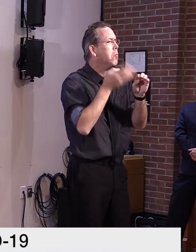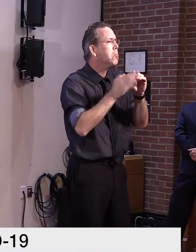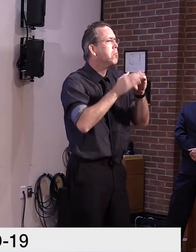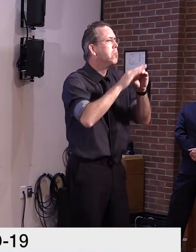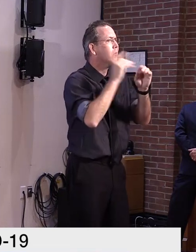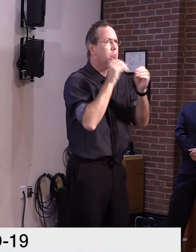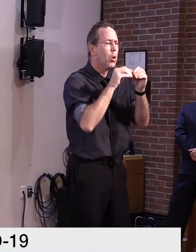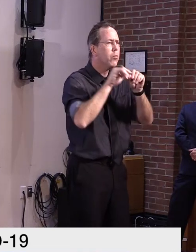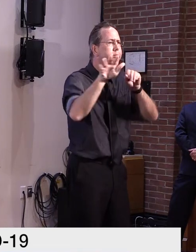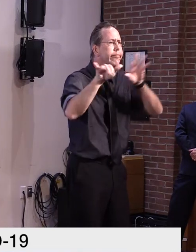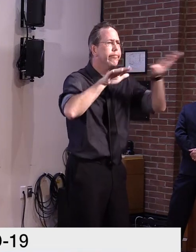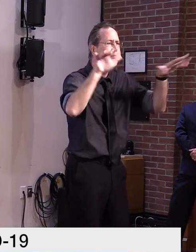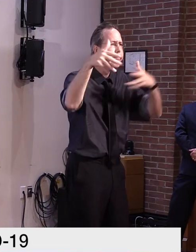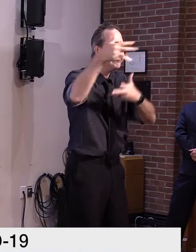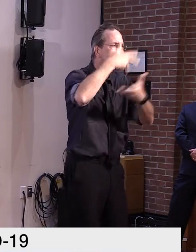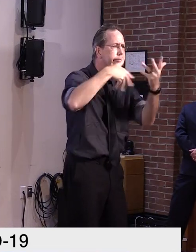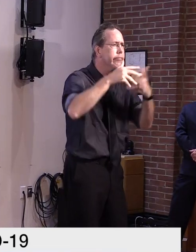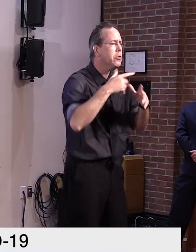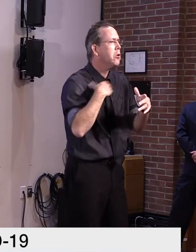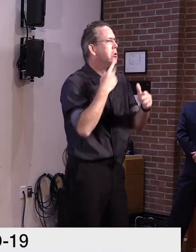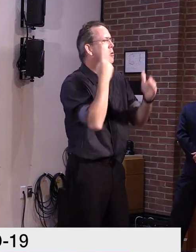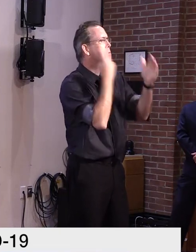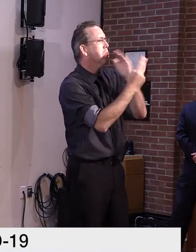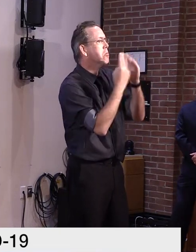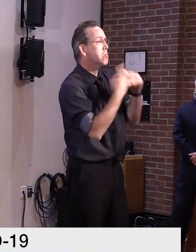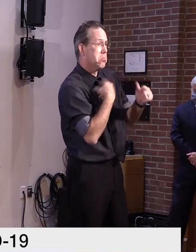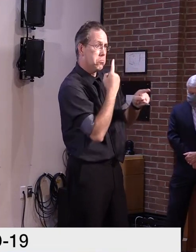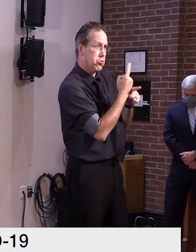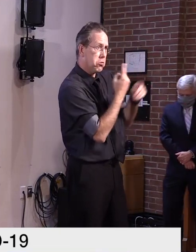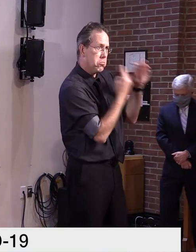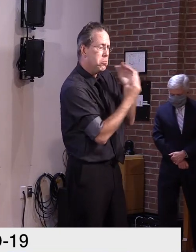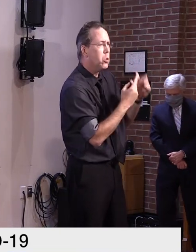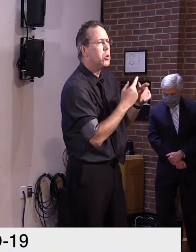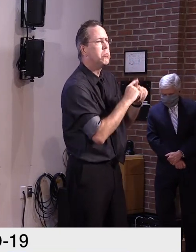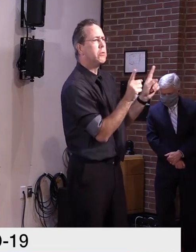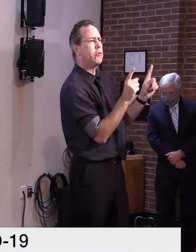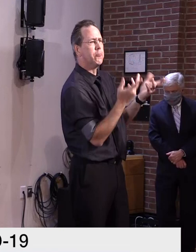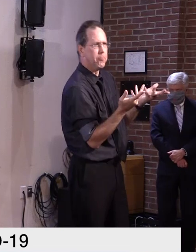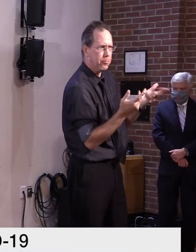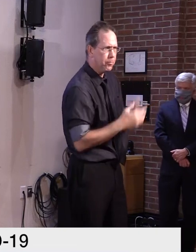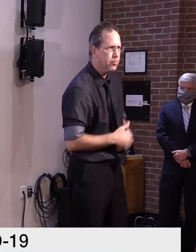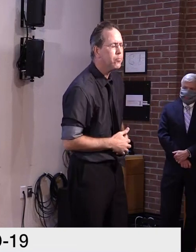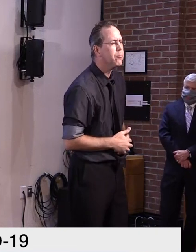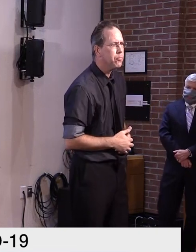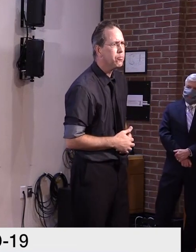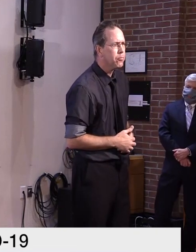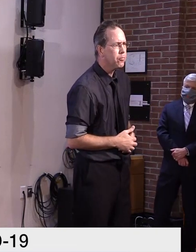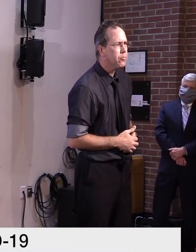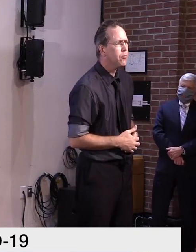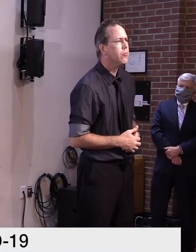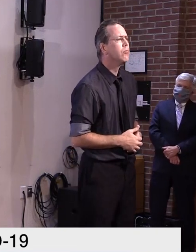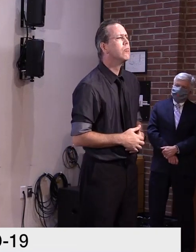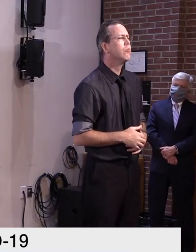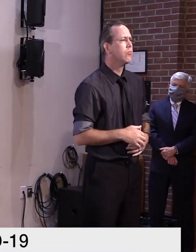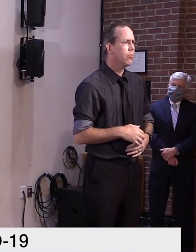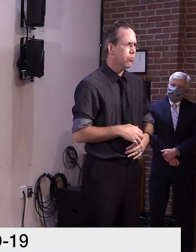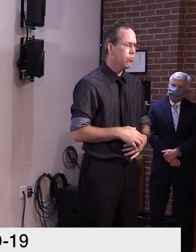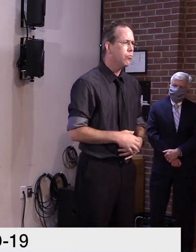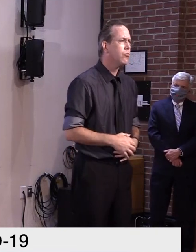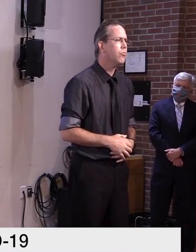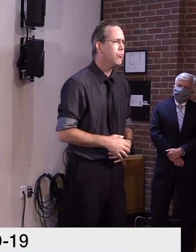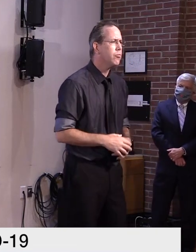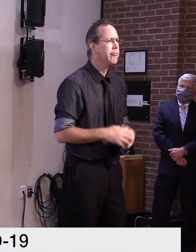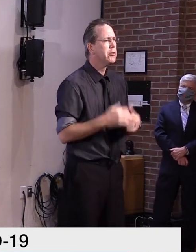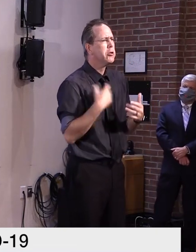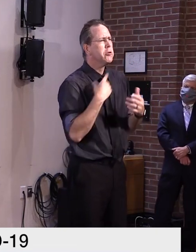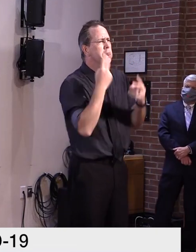projections, however, and we'll continue to watch this closely. But certainly those forecasted cases are nothing that the health department